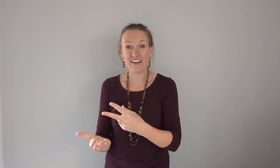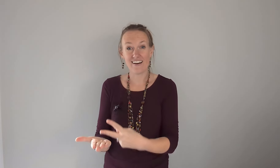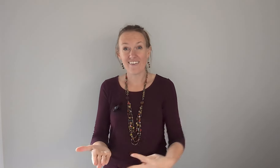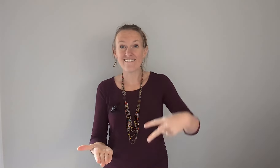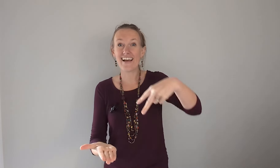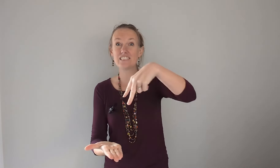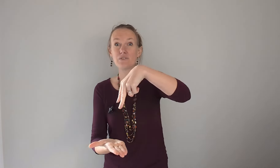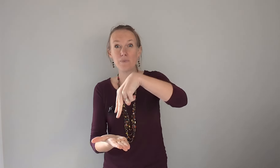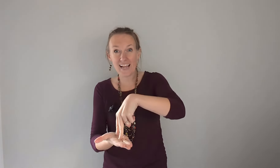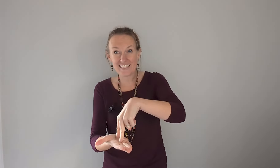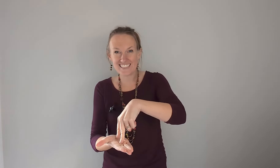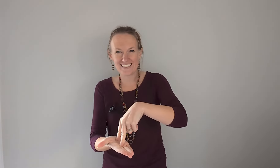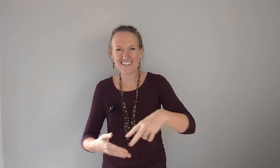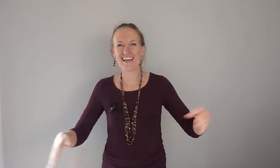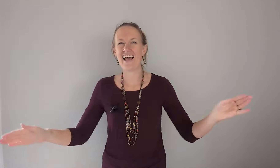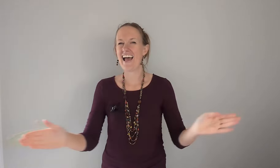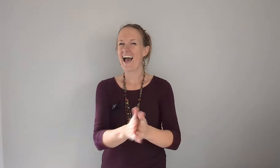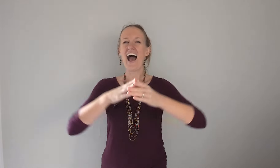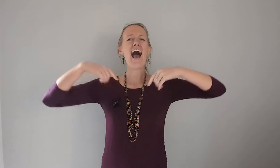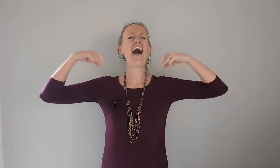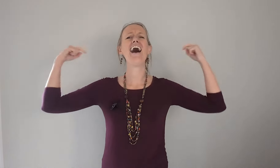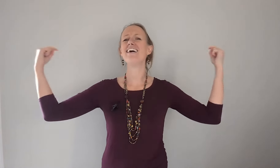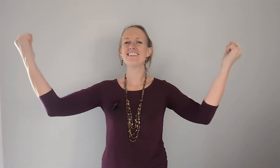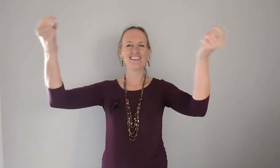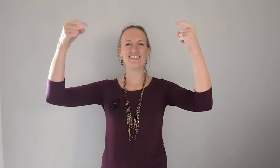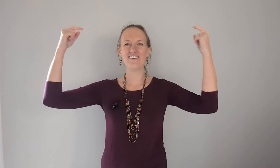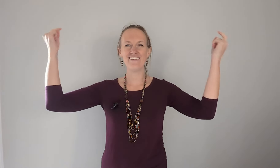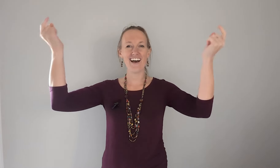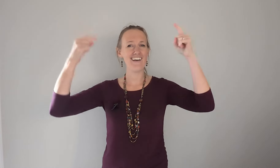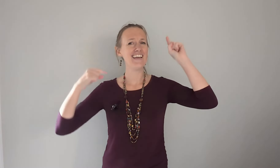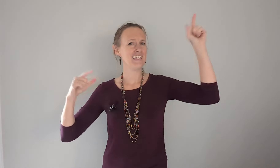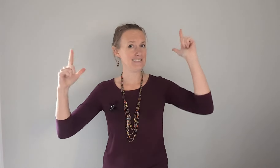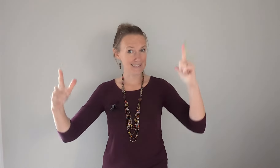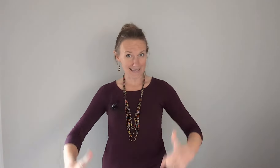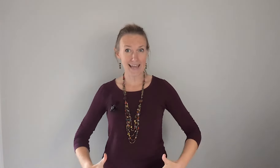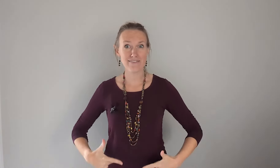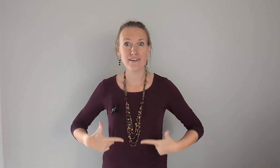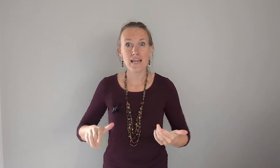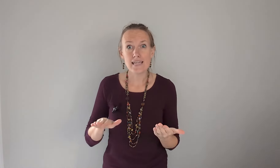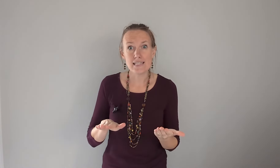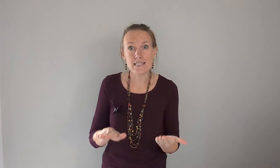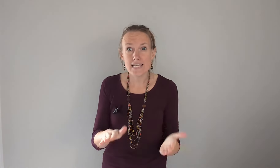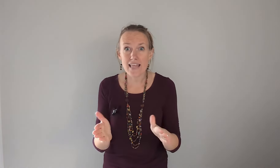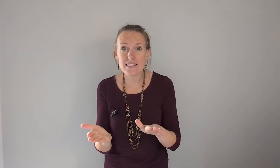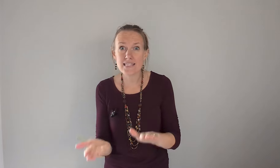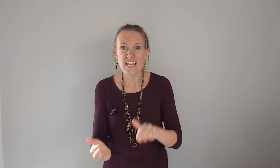the resurrection hallelujah his life is death's